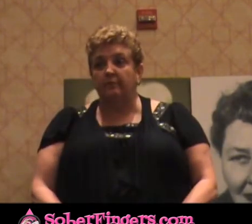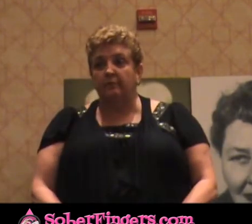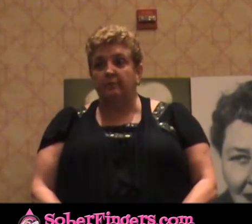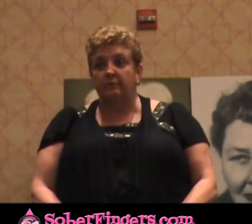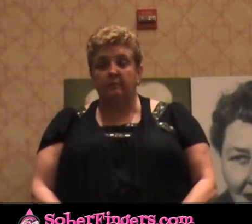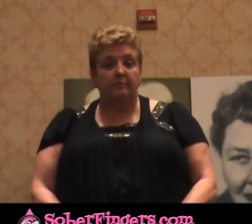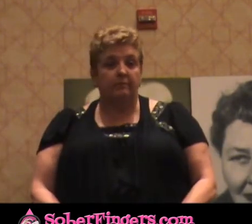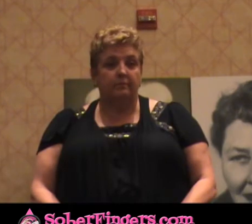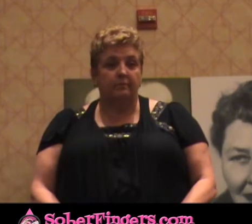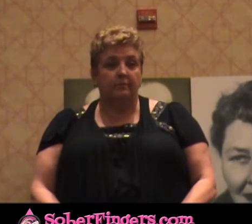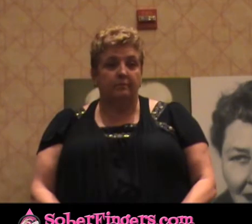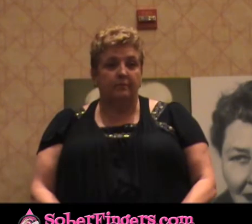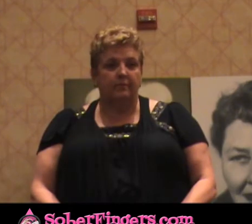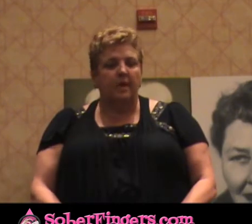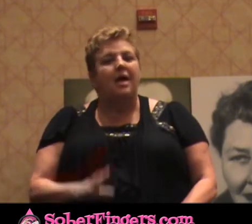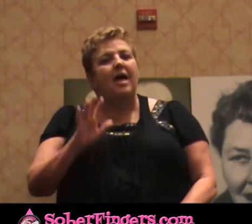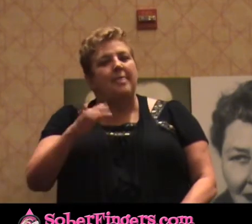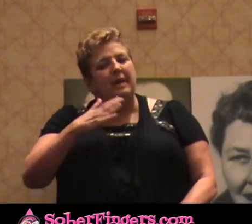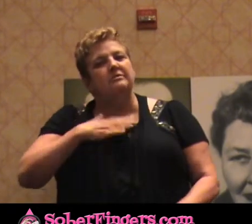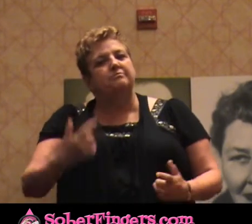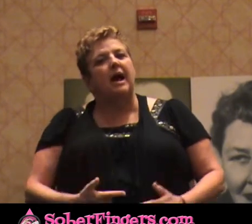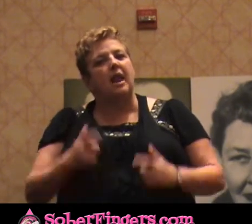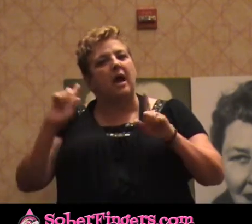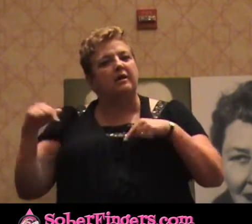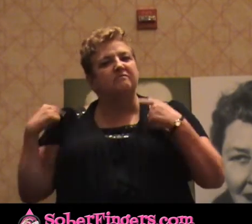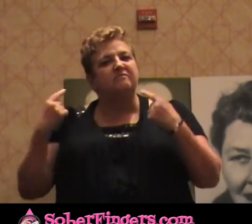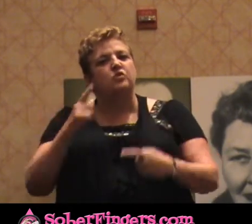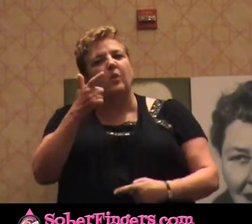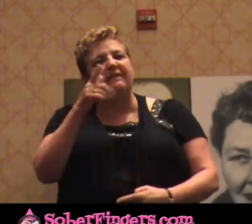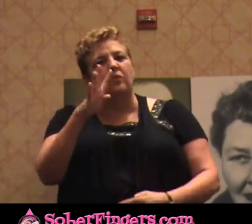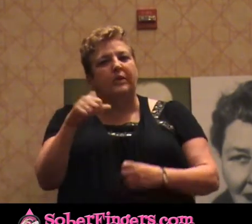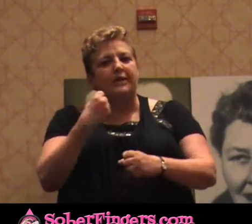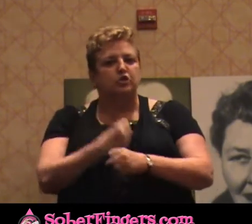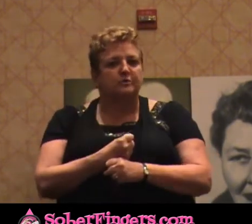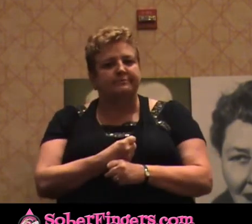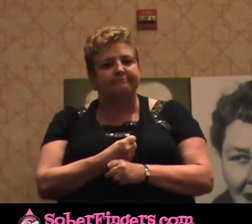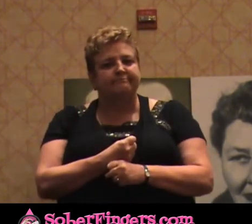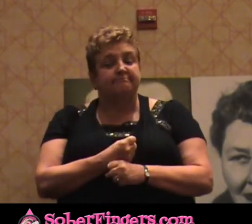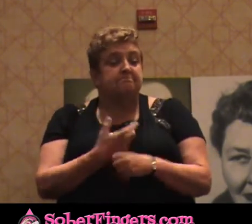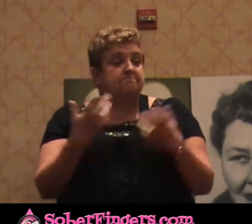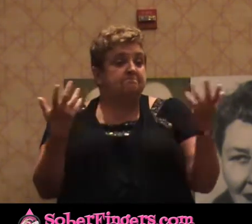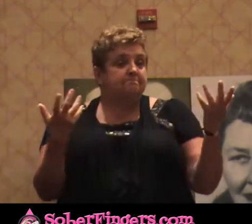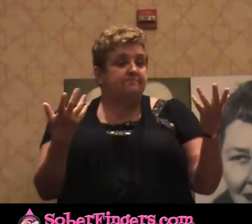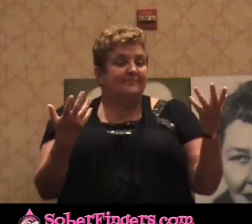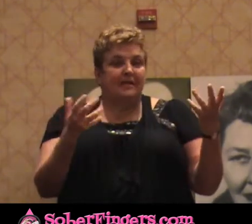So this was my life. This was my life for 24 years. And I wasn't planning on changing it.